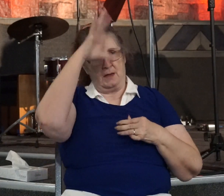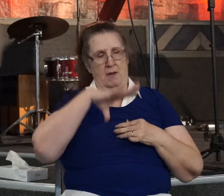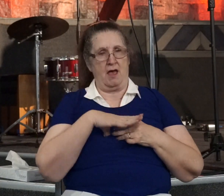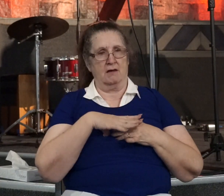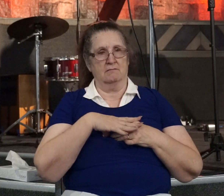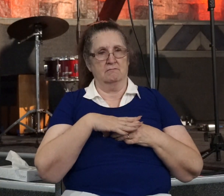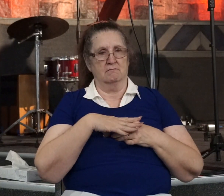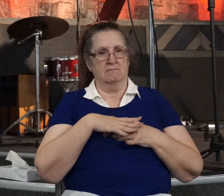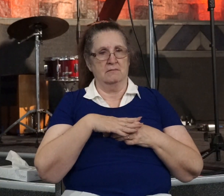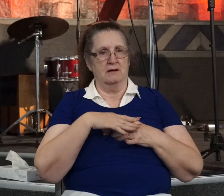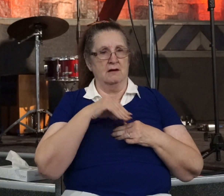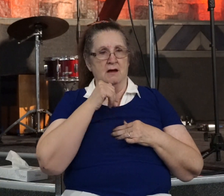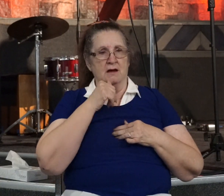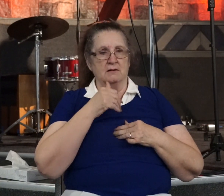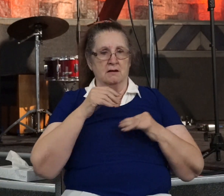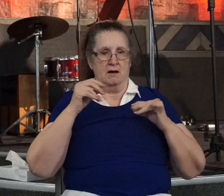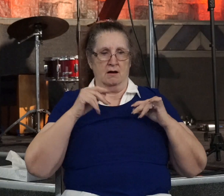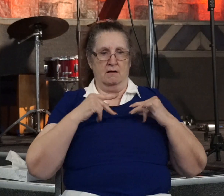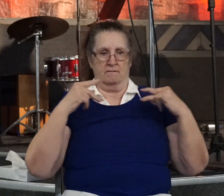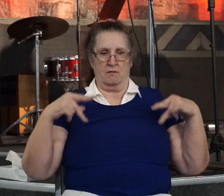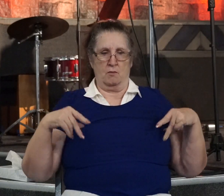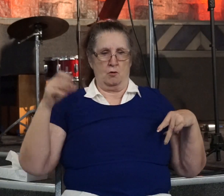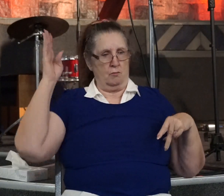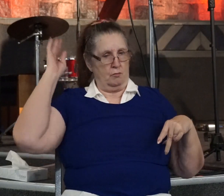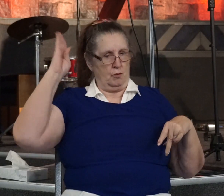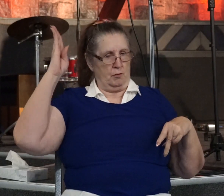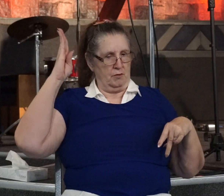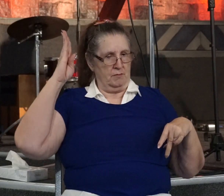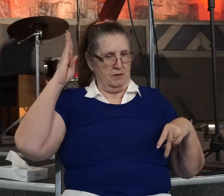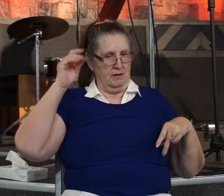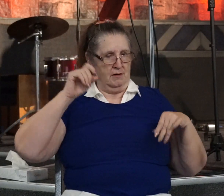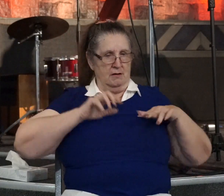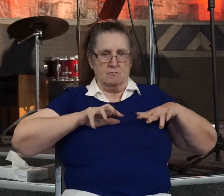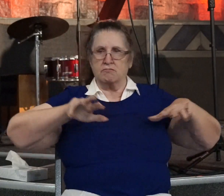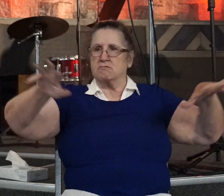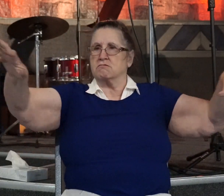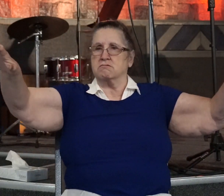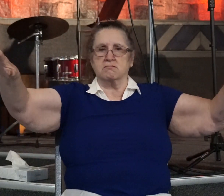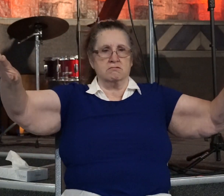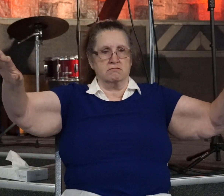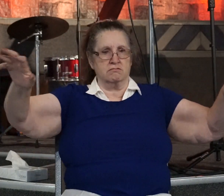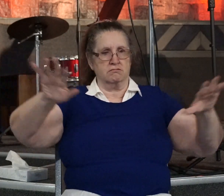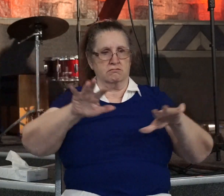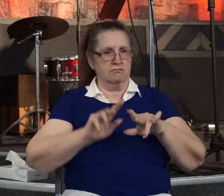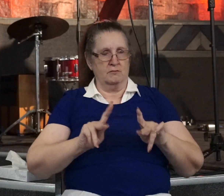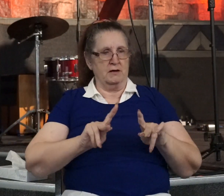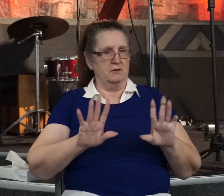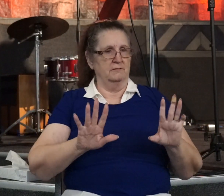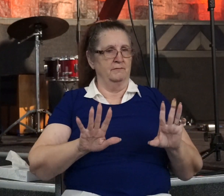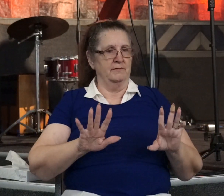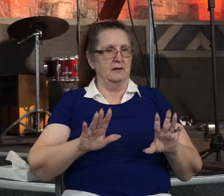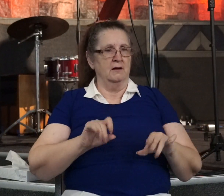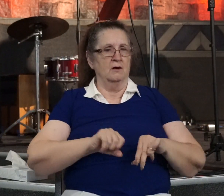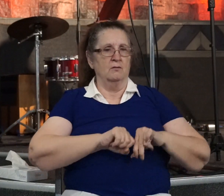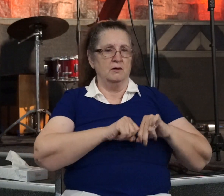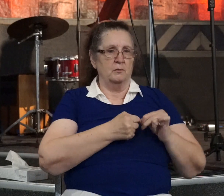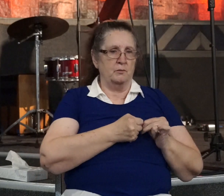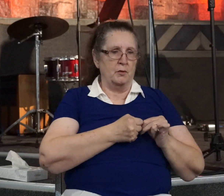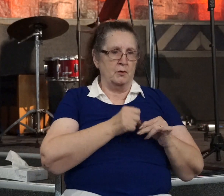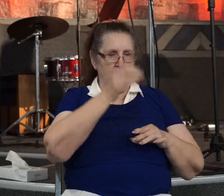not from a pulpit or in a stadium of thousands of people but one broken man in the corner of a tiny house